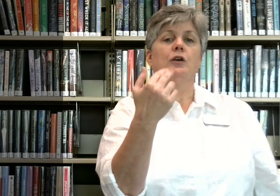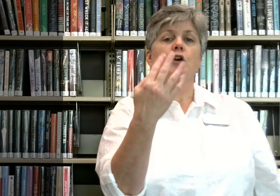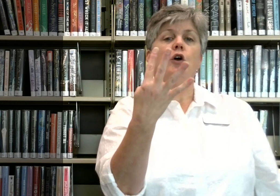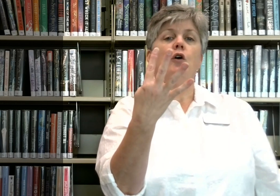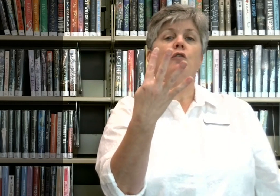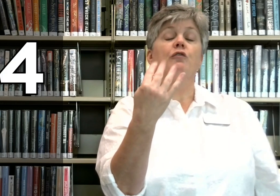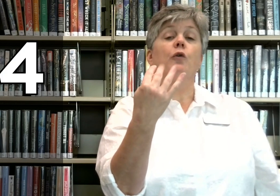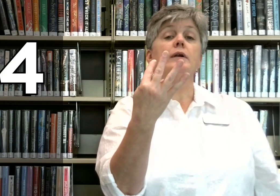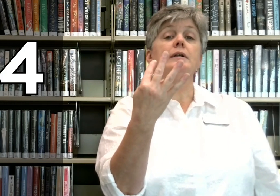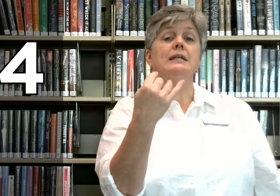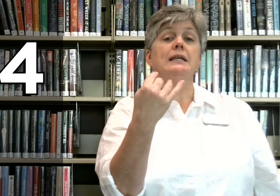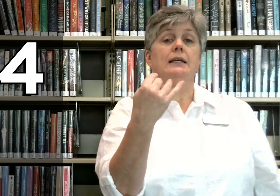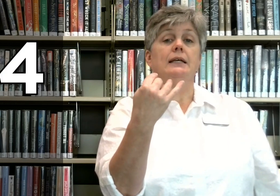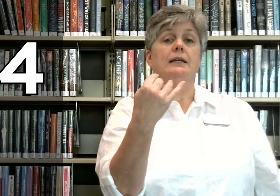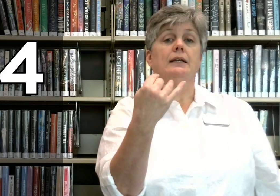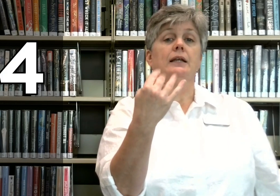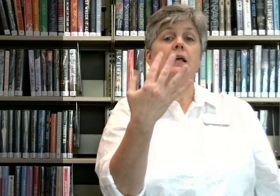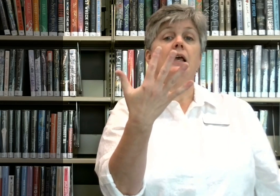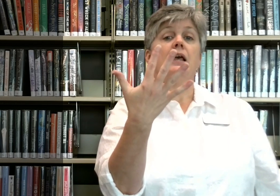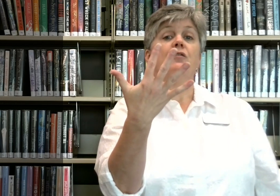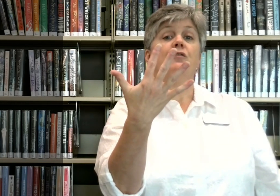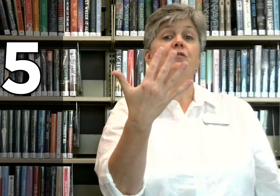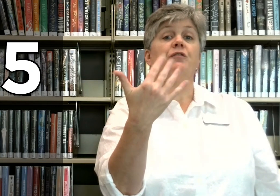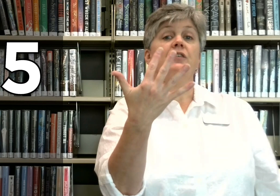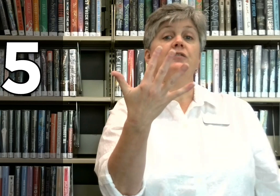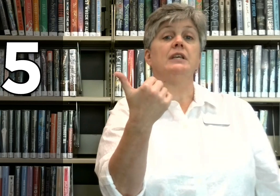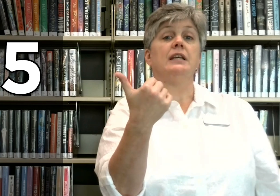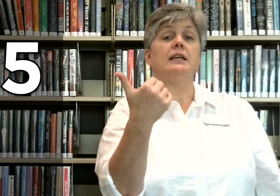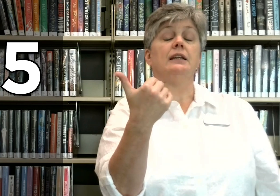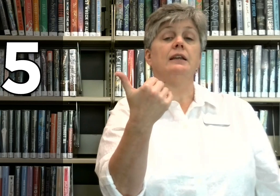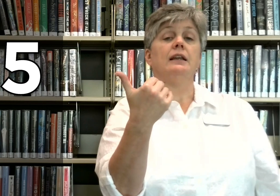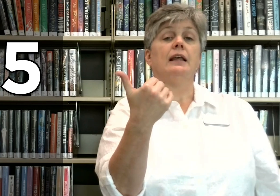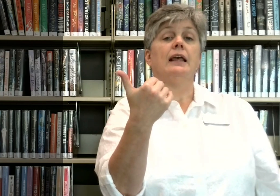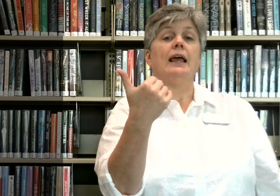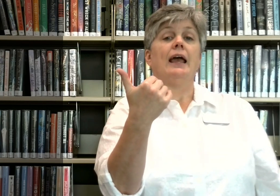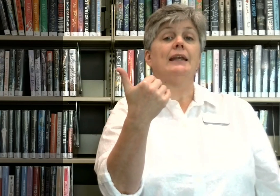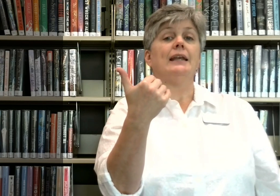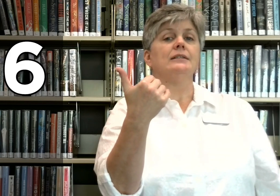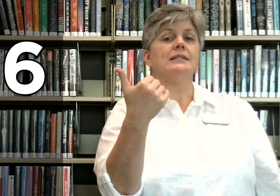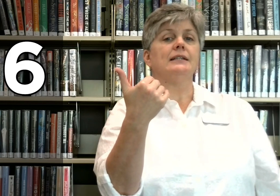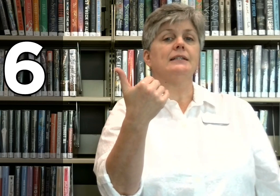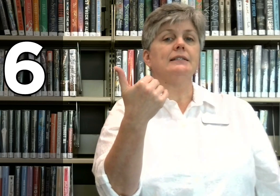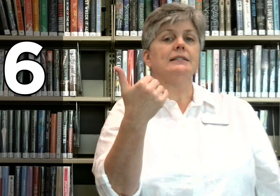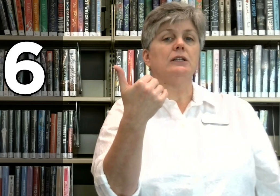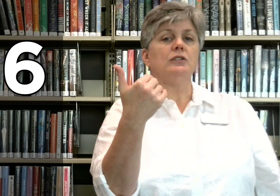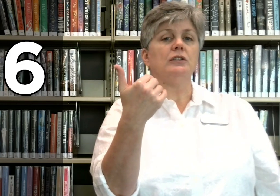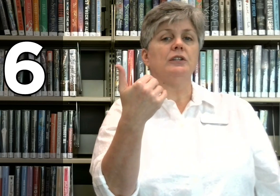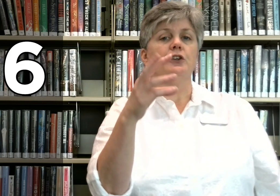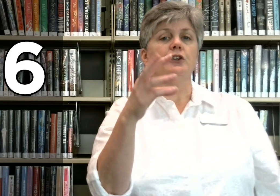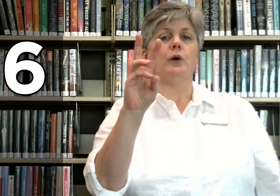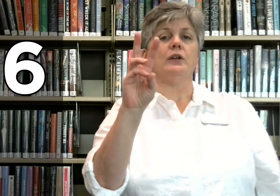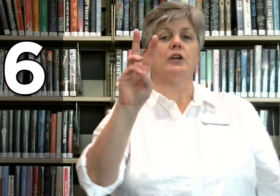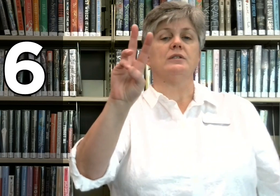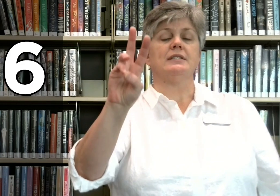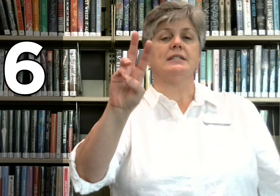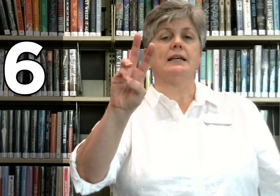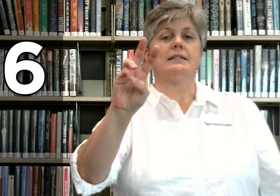14, 15. And now 16 is a little different. You're going to go 6,